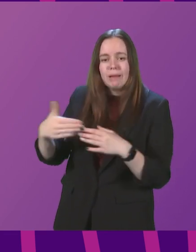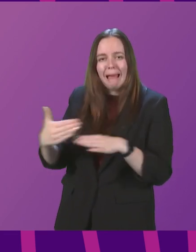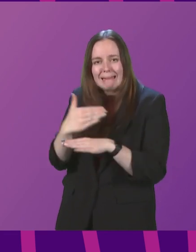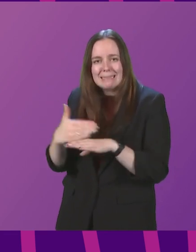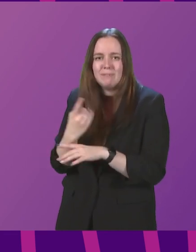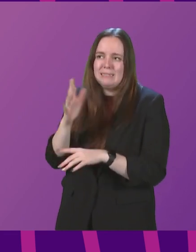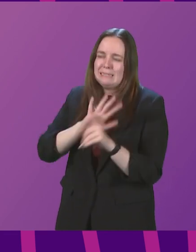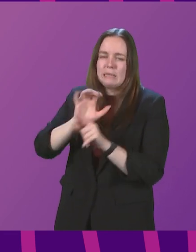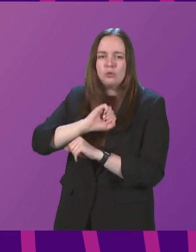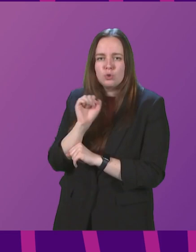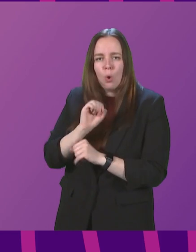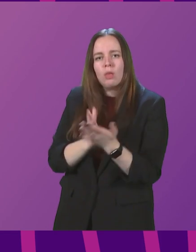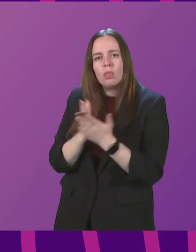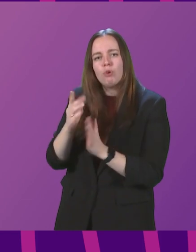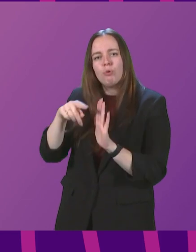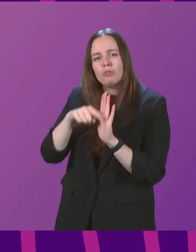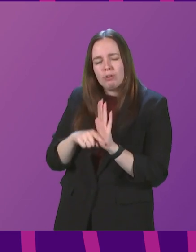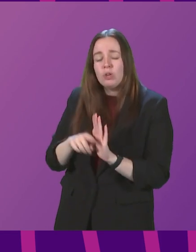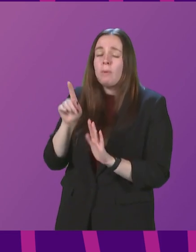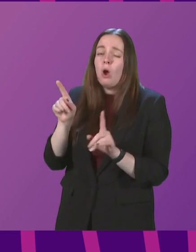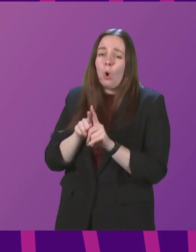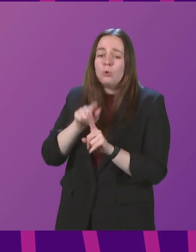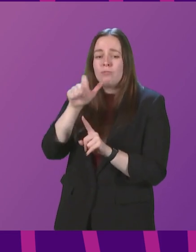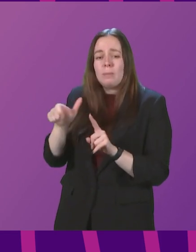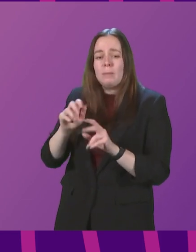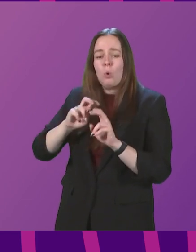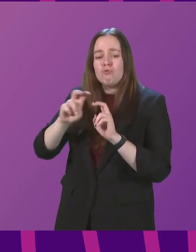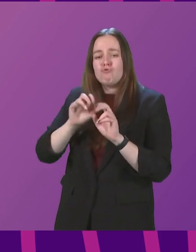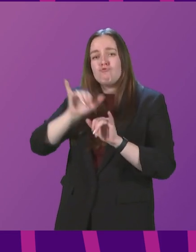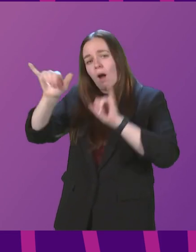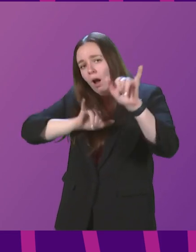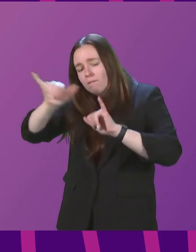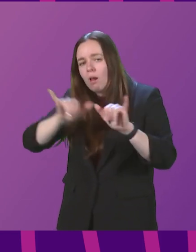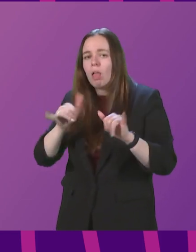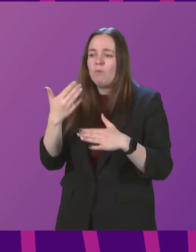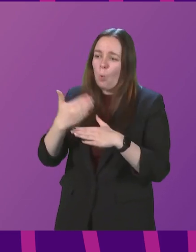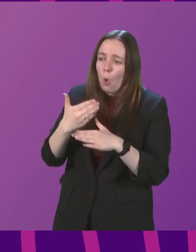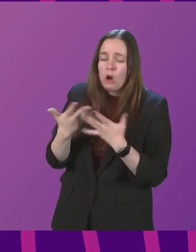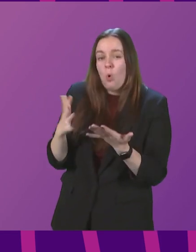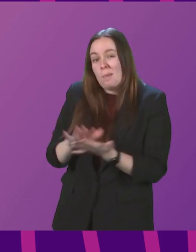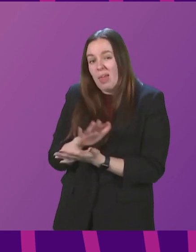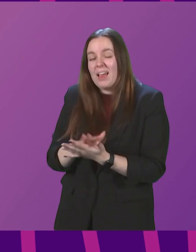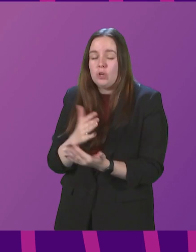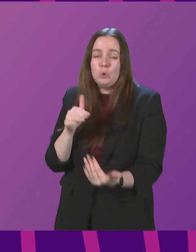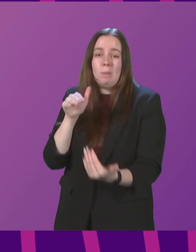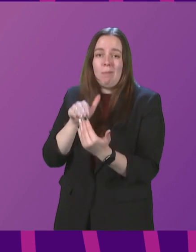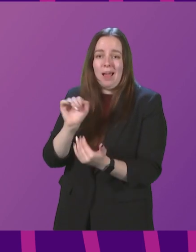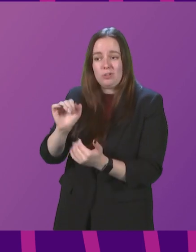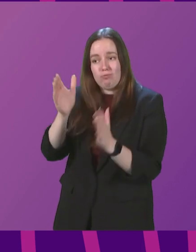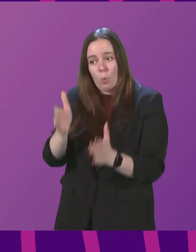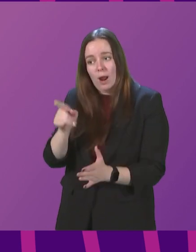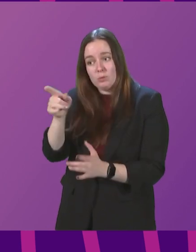COVID restrictions, but also for those travelling aboard for work or for pleasure in order to meet the requirements of the country they are visiting.